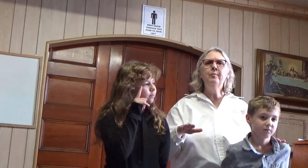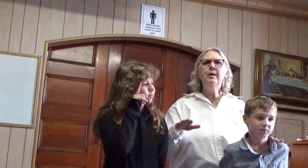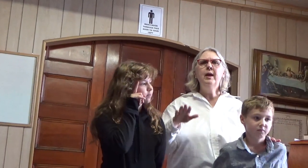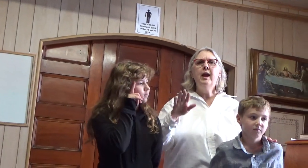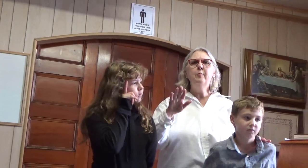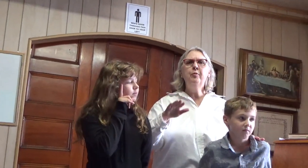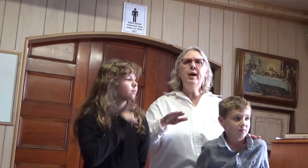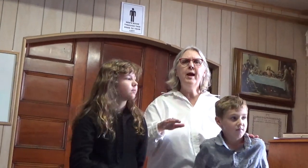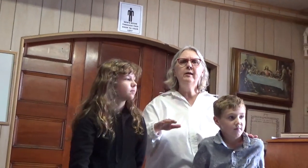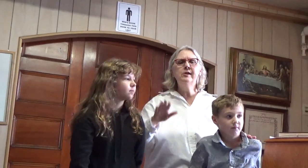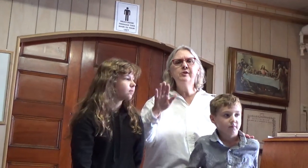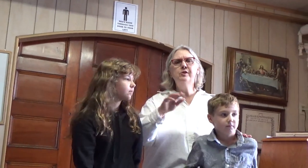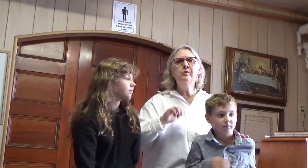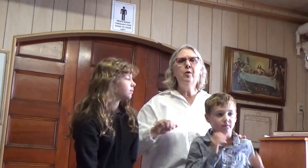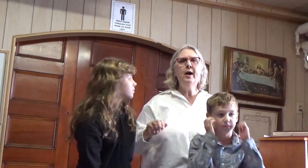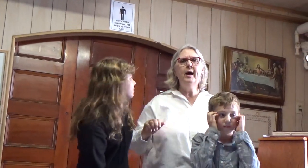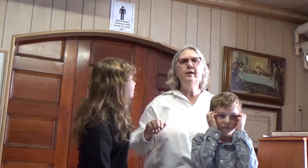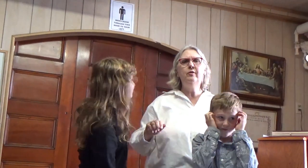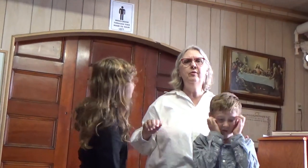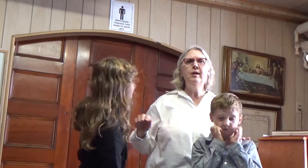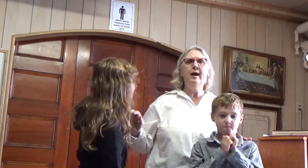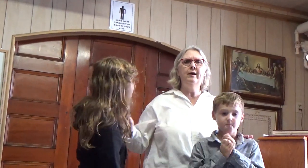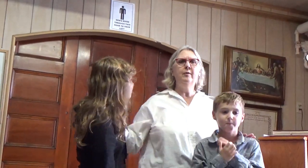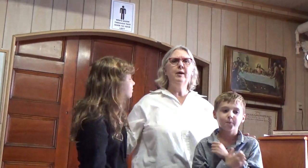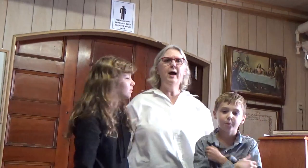and practice, you go ahead and do that. Okay?